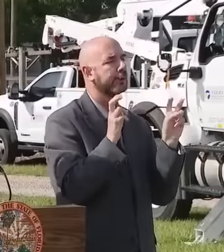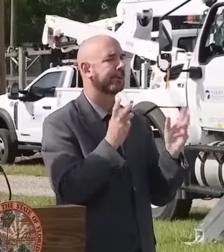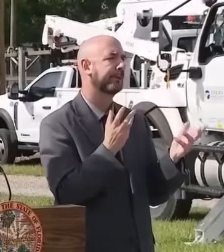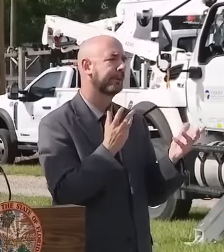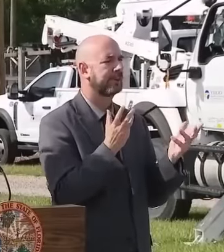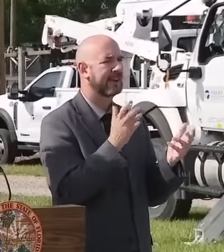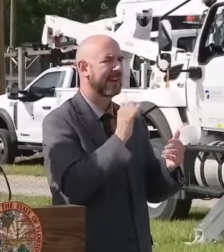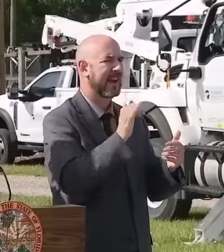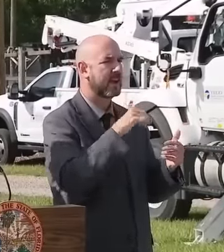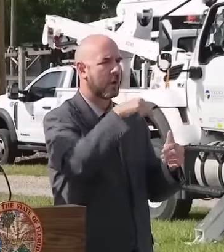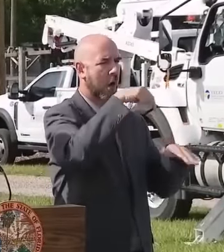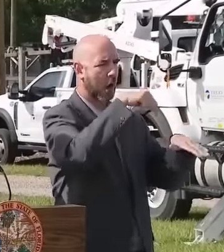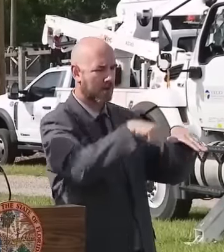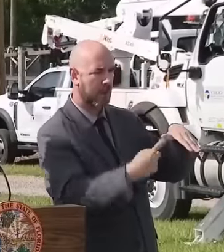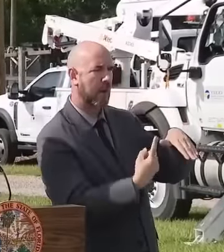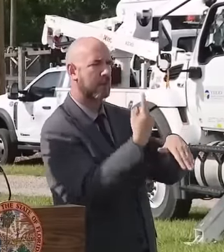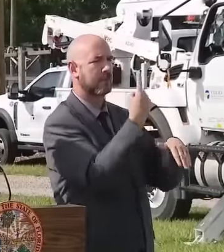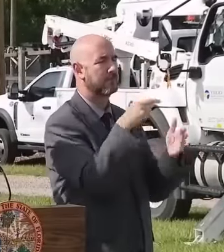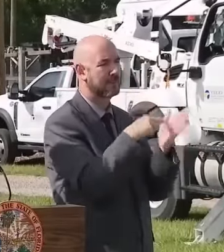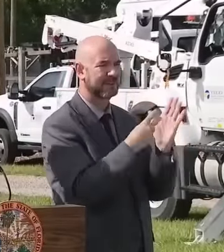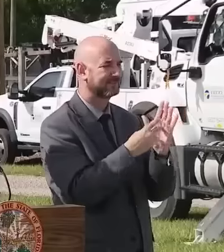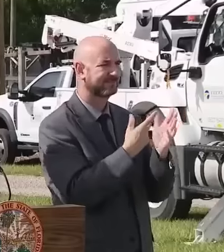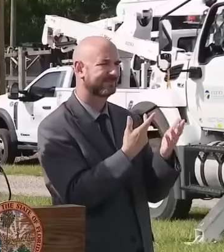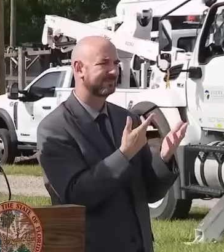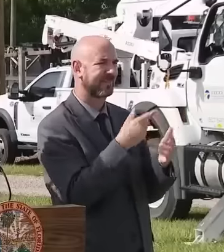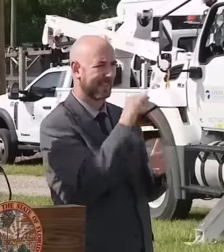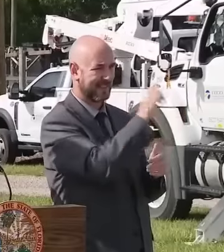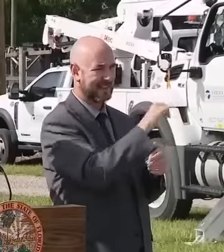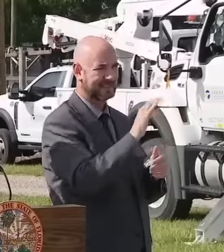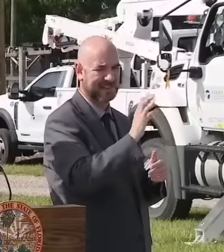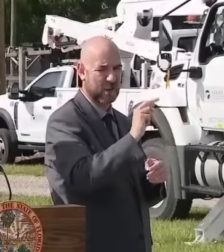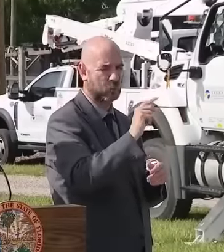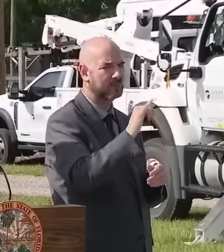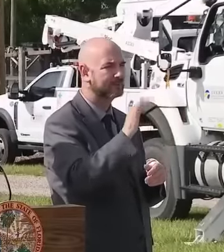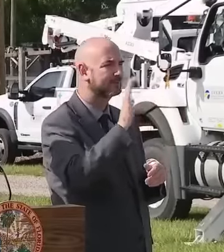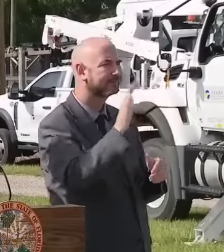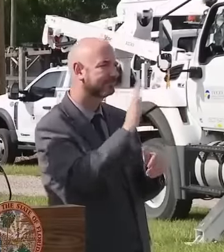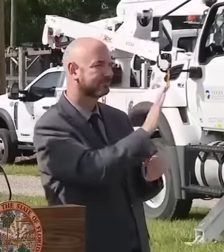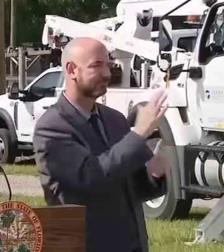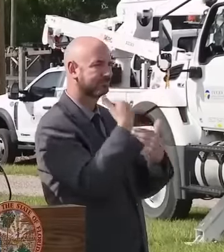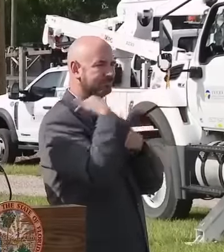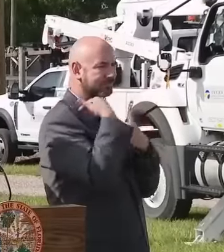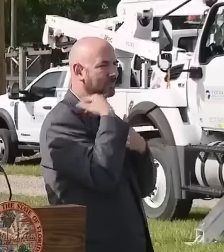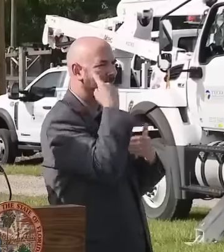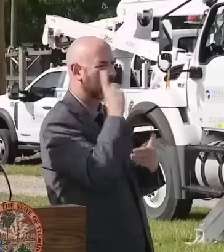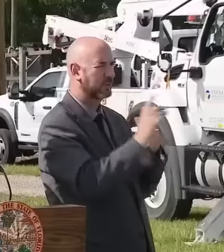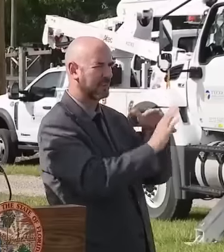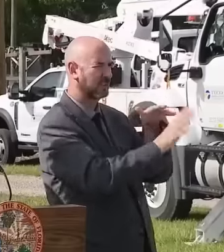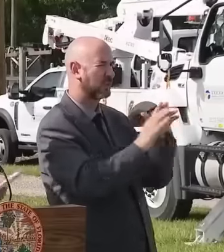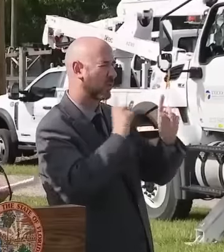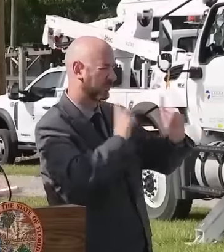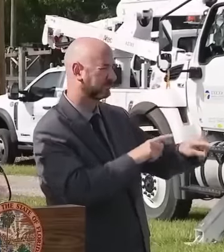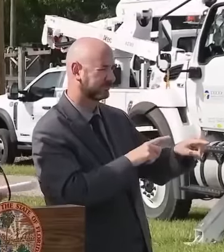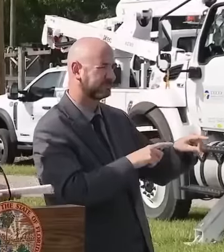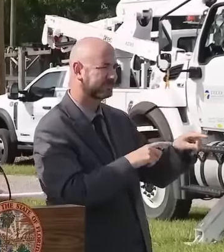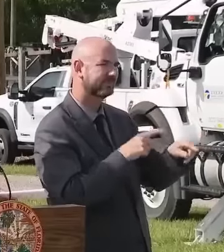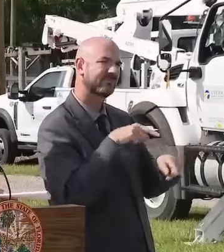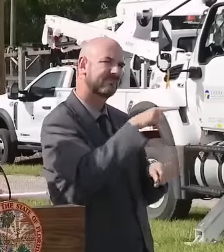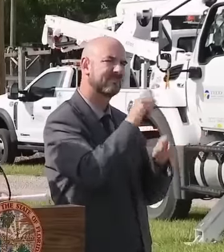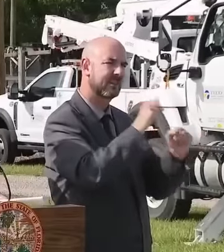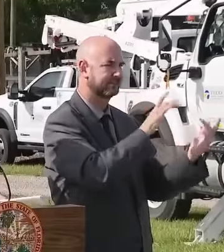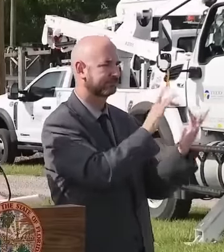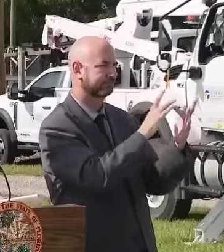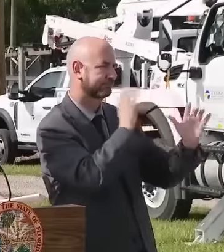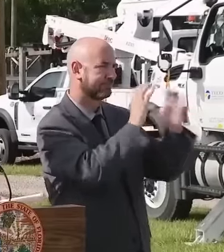call on EVAC orders, partially because they're there. They have the information. They can communicate with the residents. But then also, they're